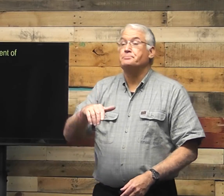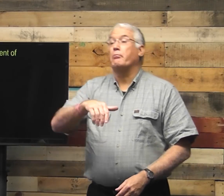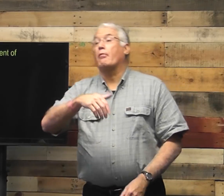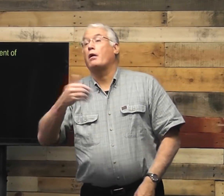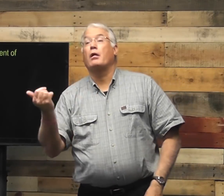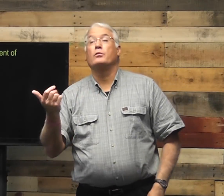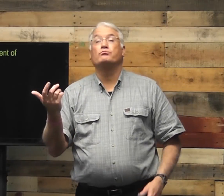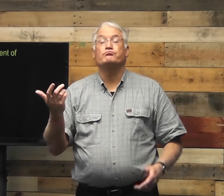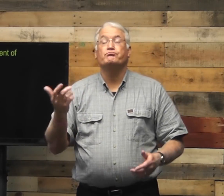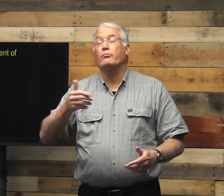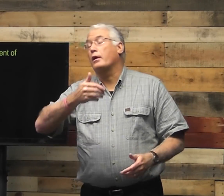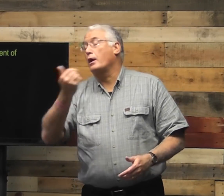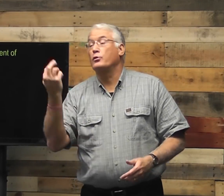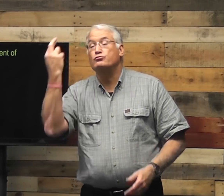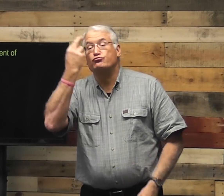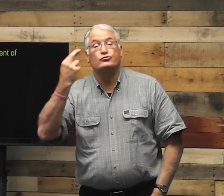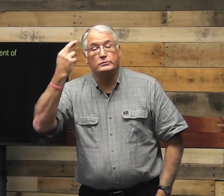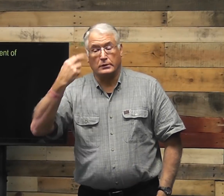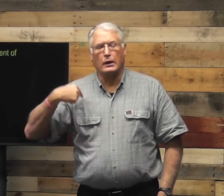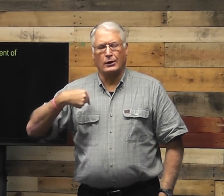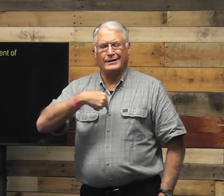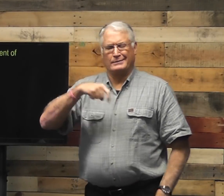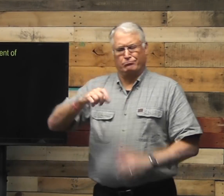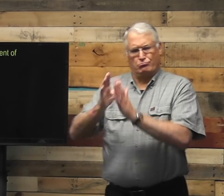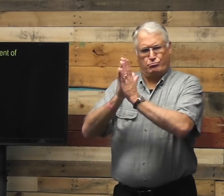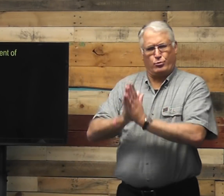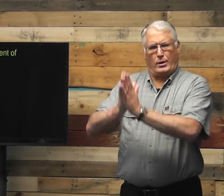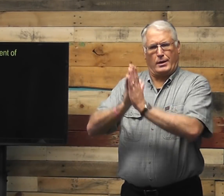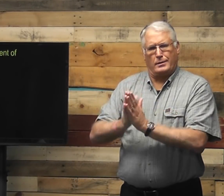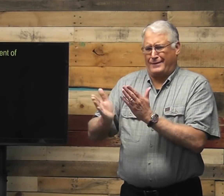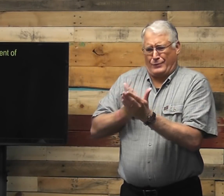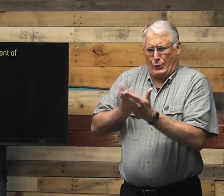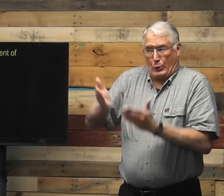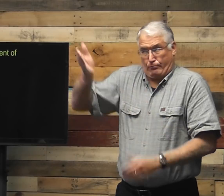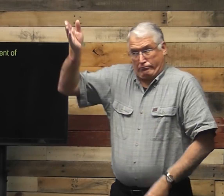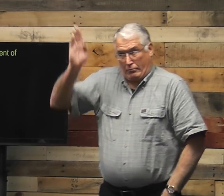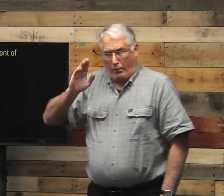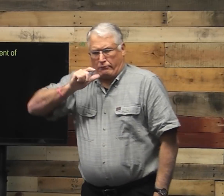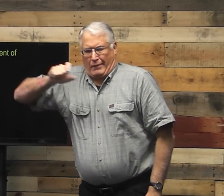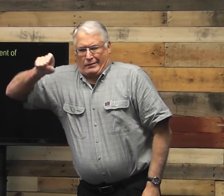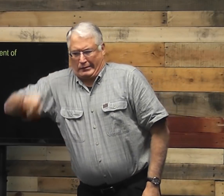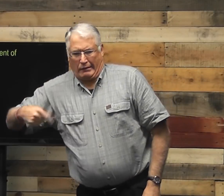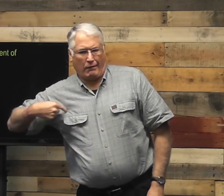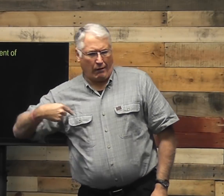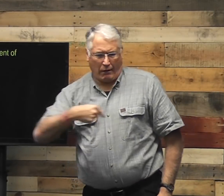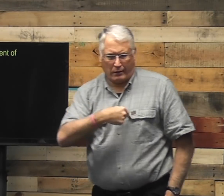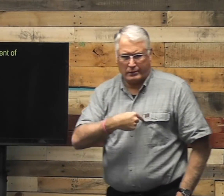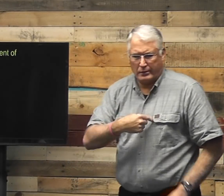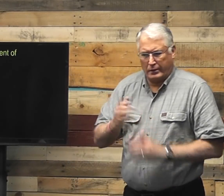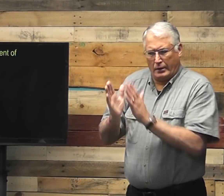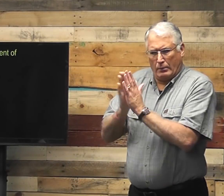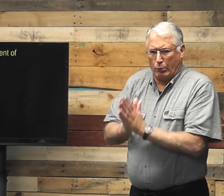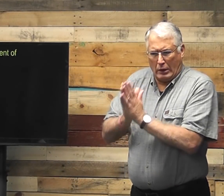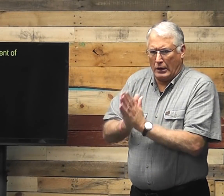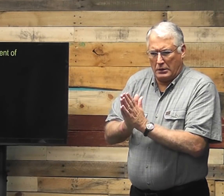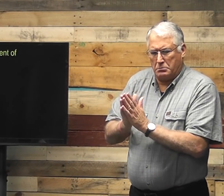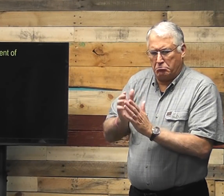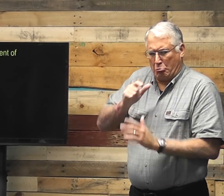Now, the other reason we need to pray, regardless of whether God needs us to or not,